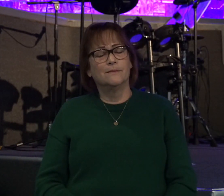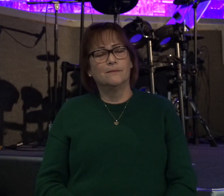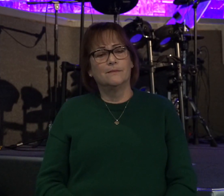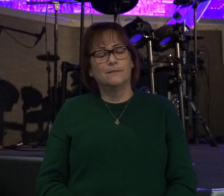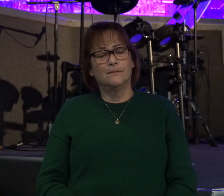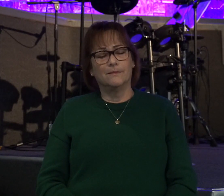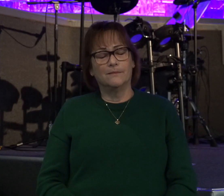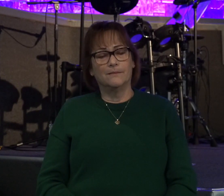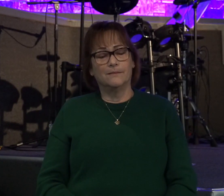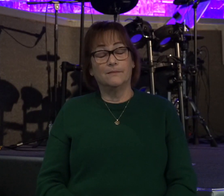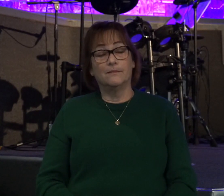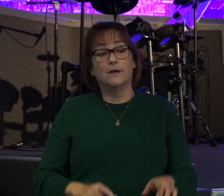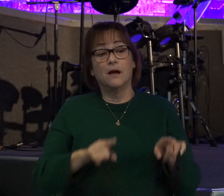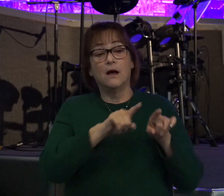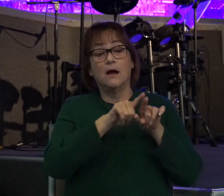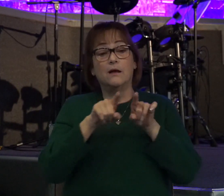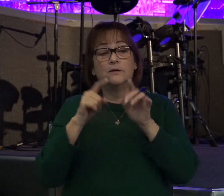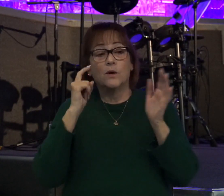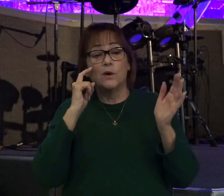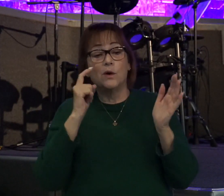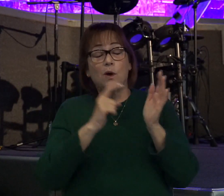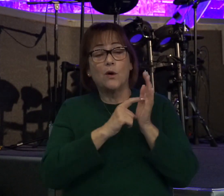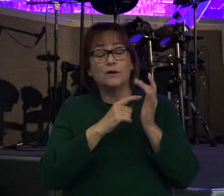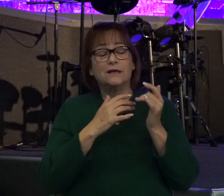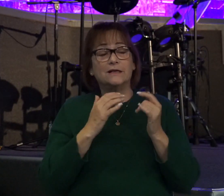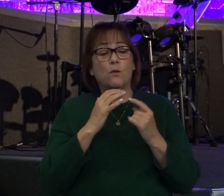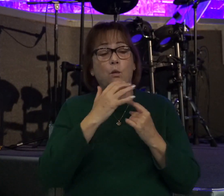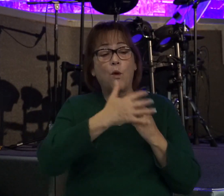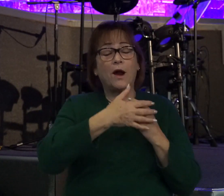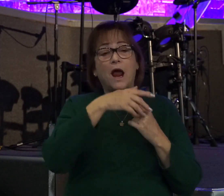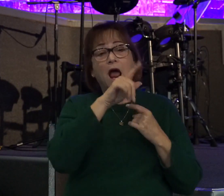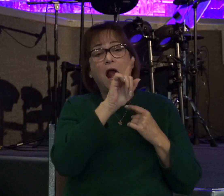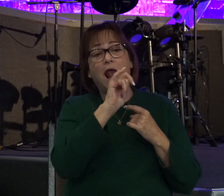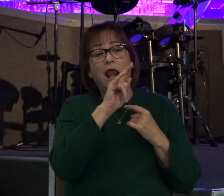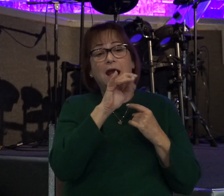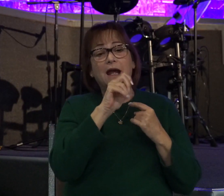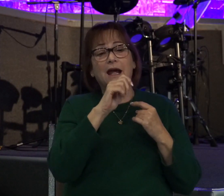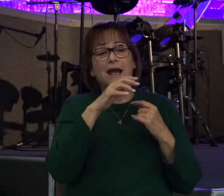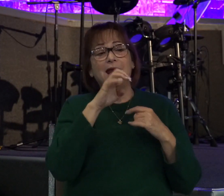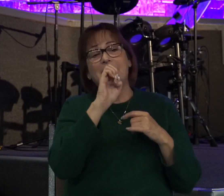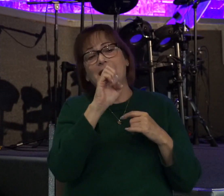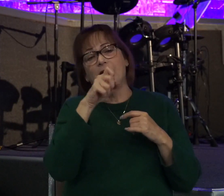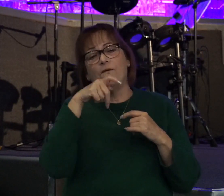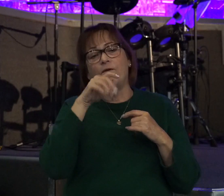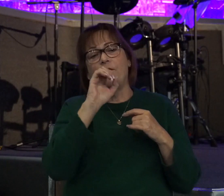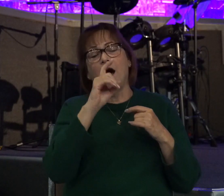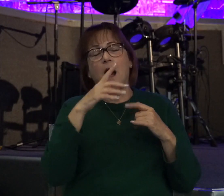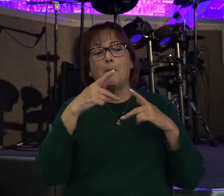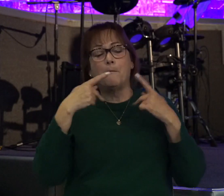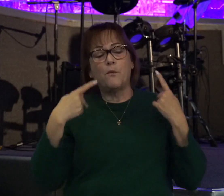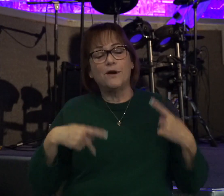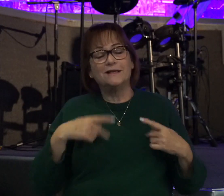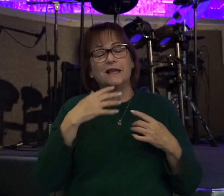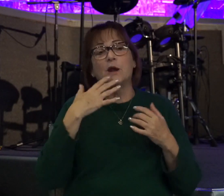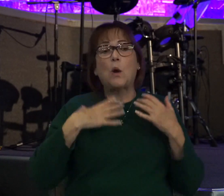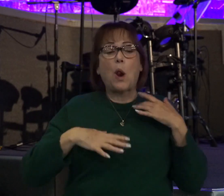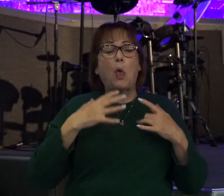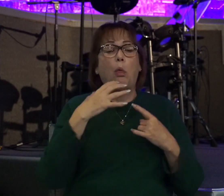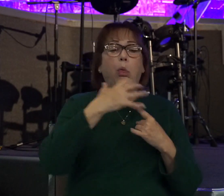Also notice David's wearing a linen ephod. This was a priestly garment. And as the kingdom, as a king of a kingdom of